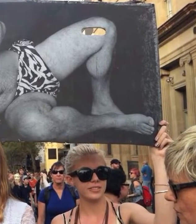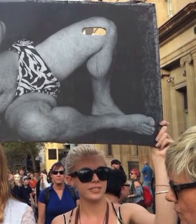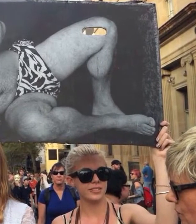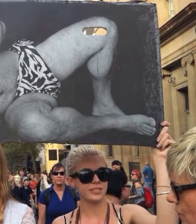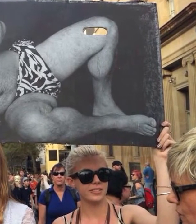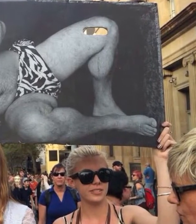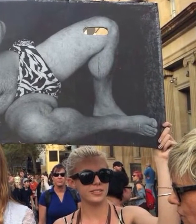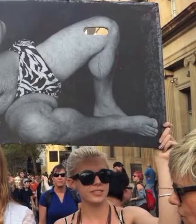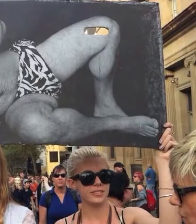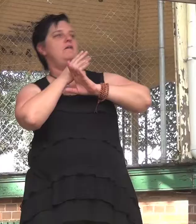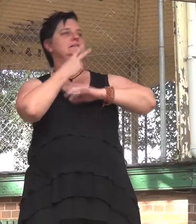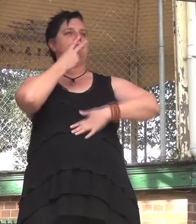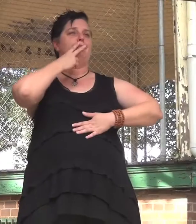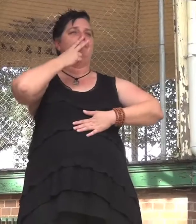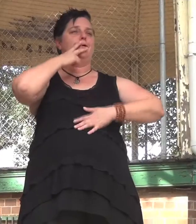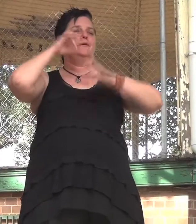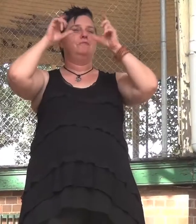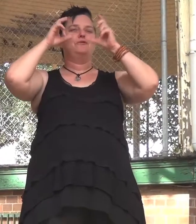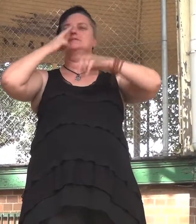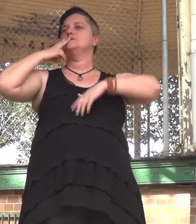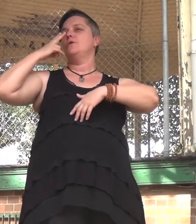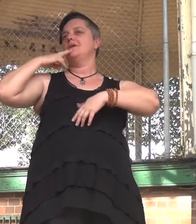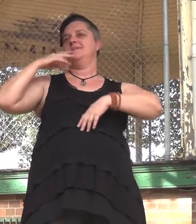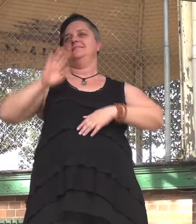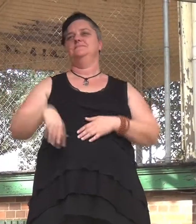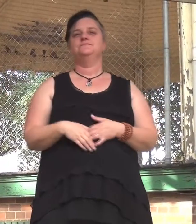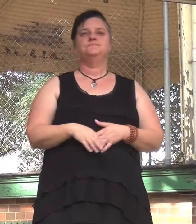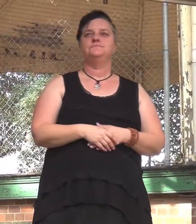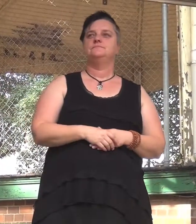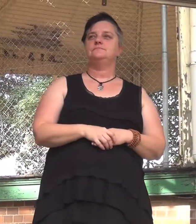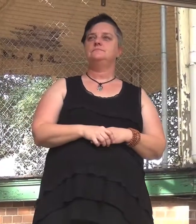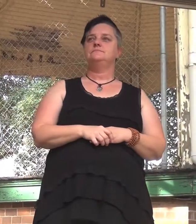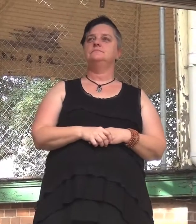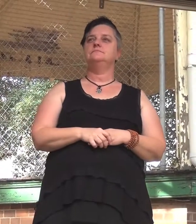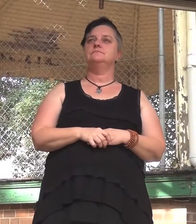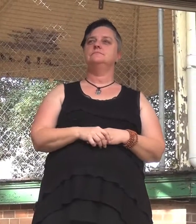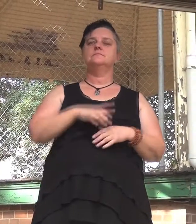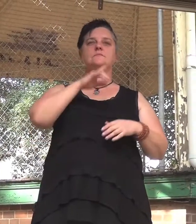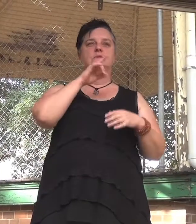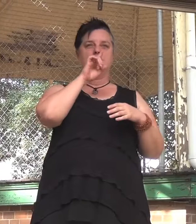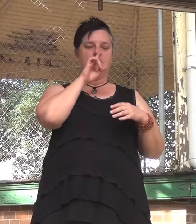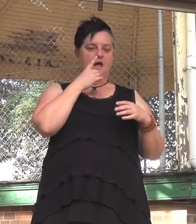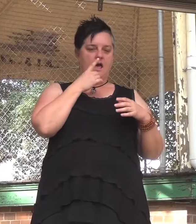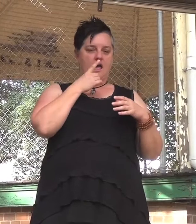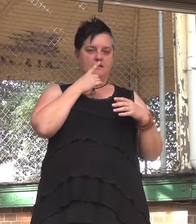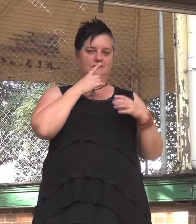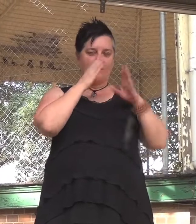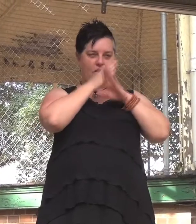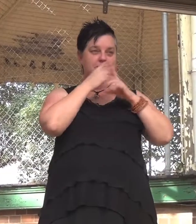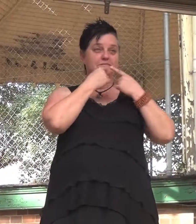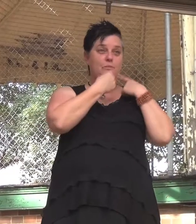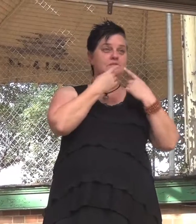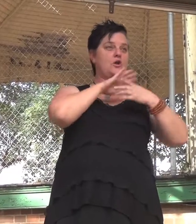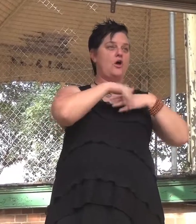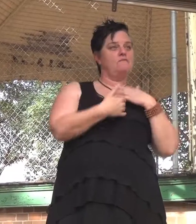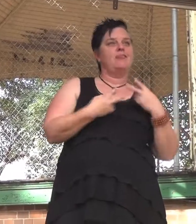cigars. They can't hide about their little pre-budget dance party. And they certainly can't hide